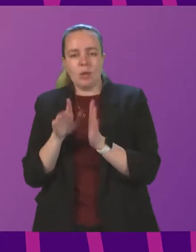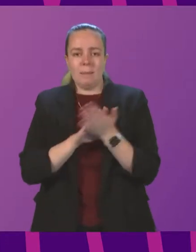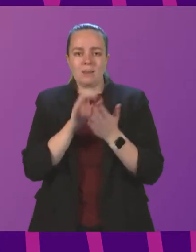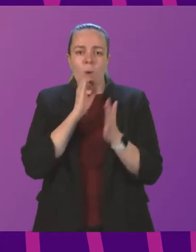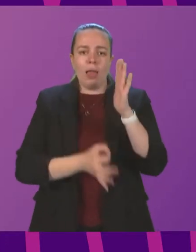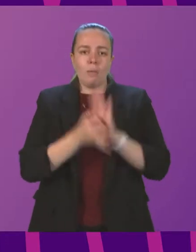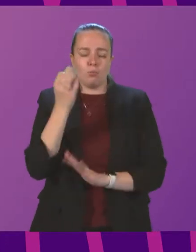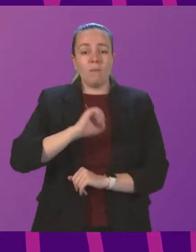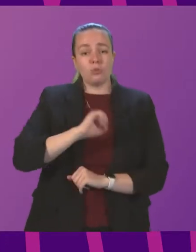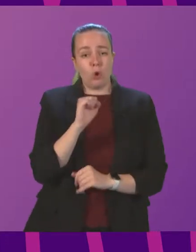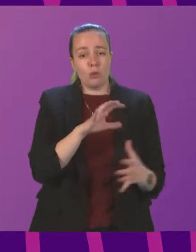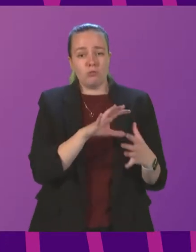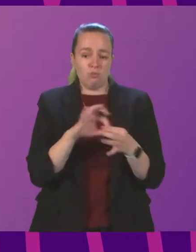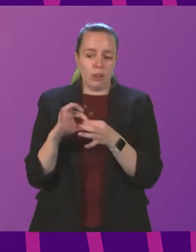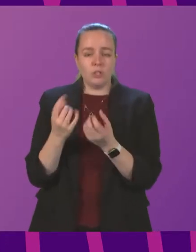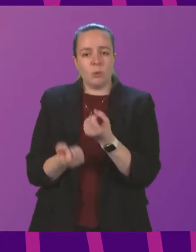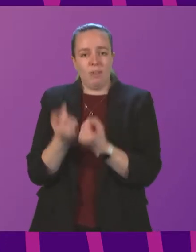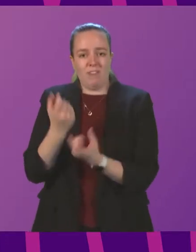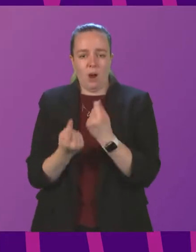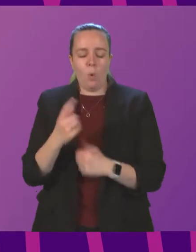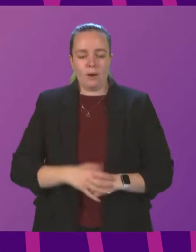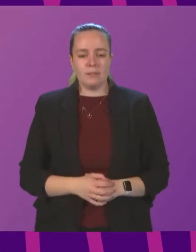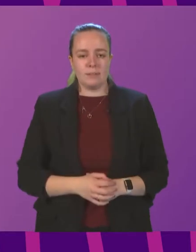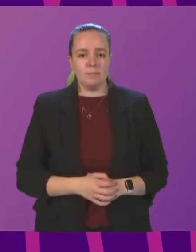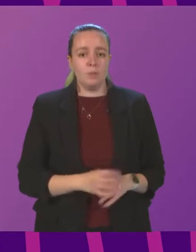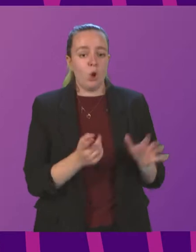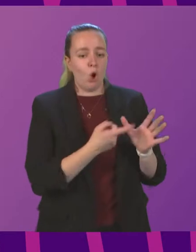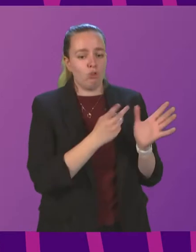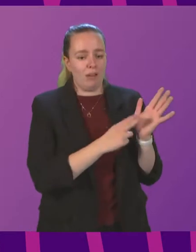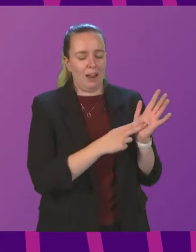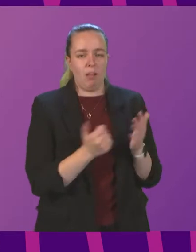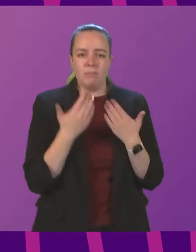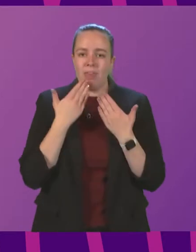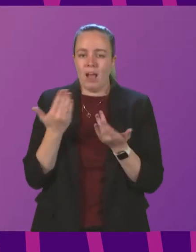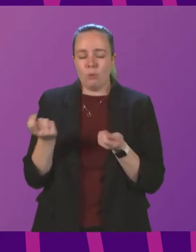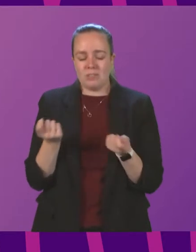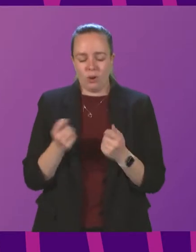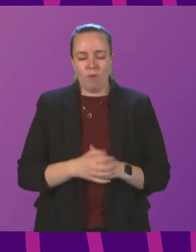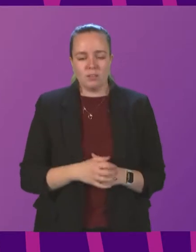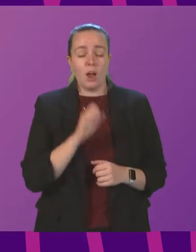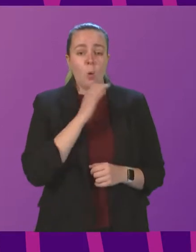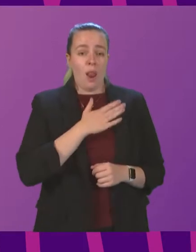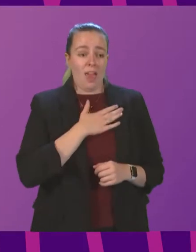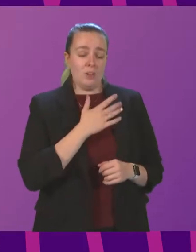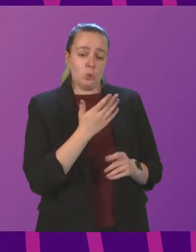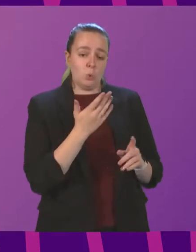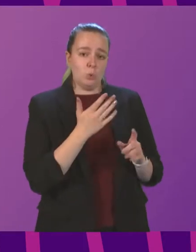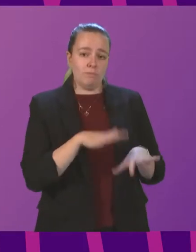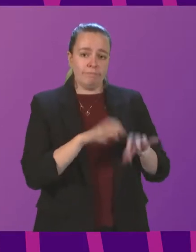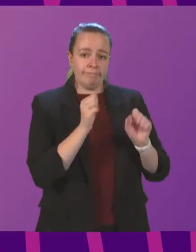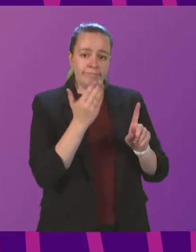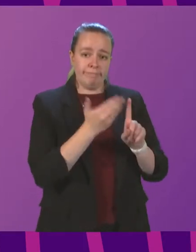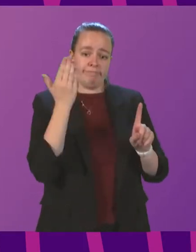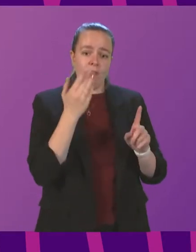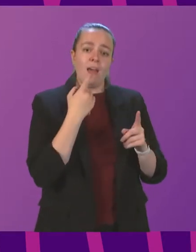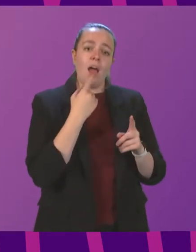Scotland's relationship with fireworks. Audrey Nicholl. Thank you, Presiding Officer. I'd like to begin by acknowledging that call-out